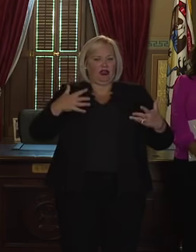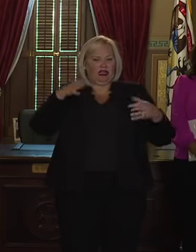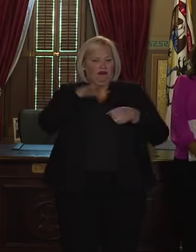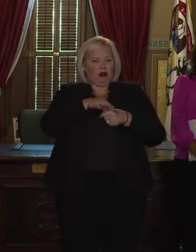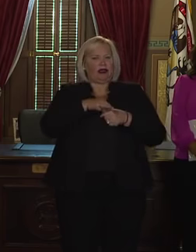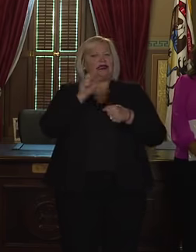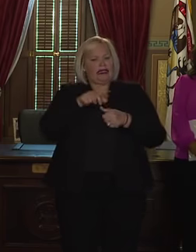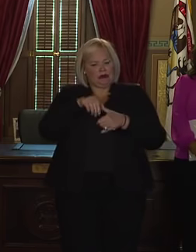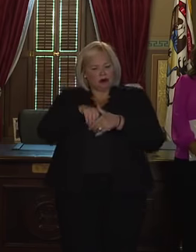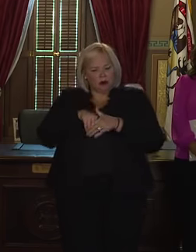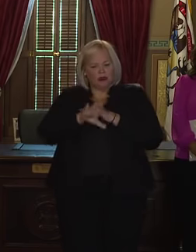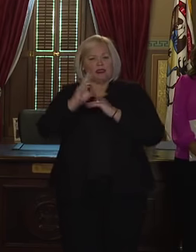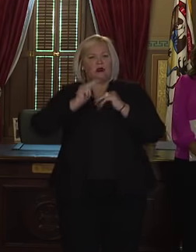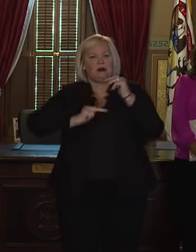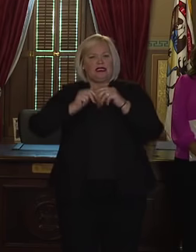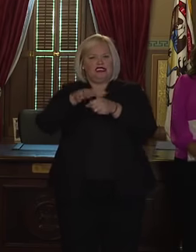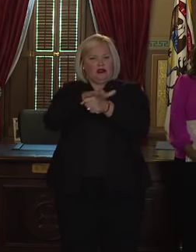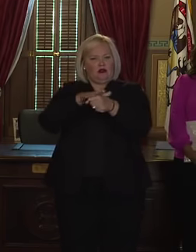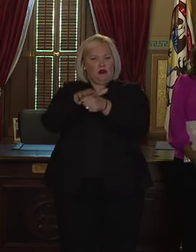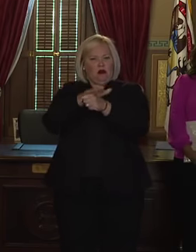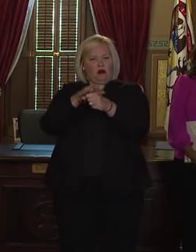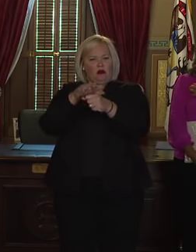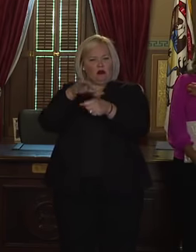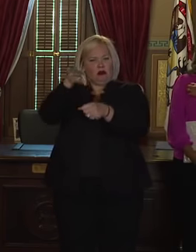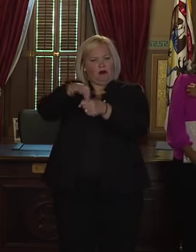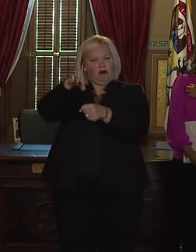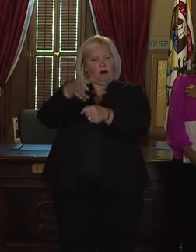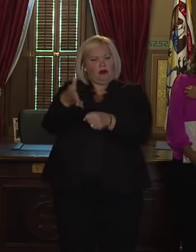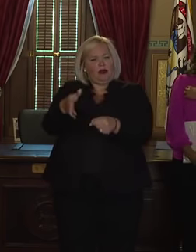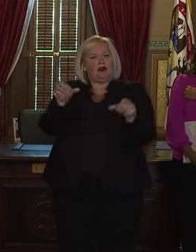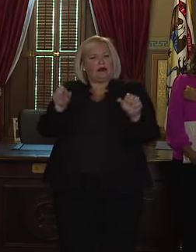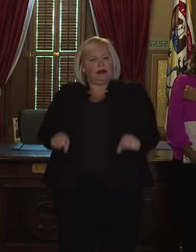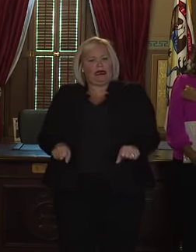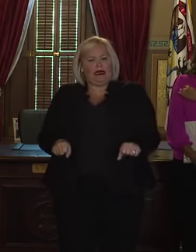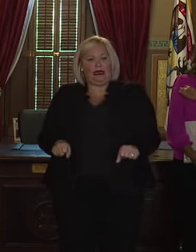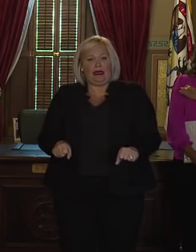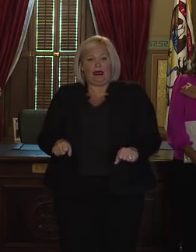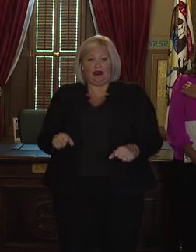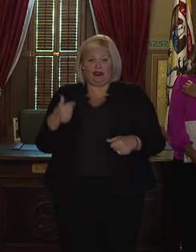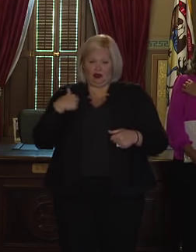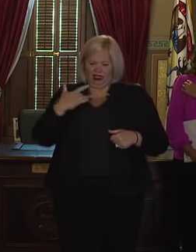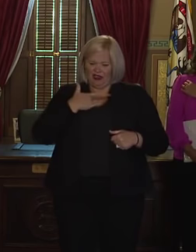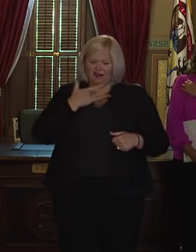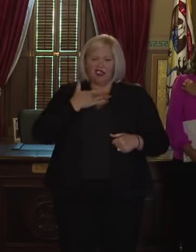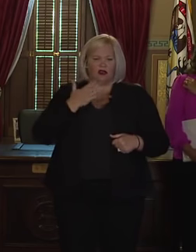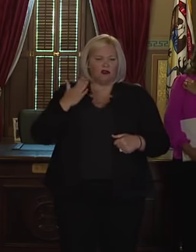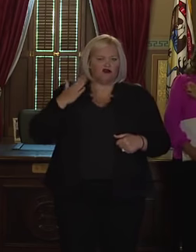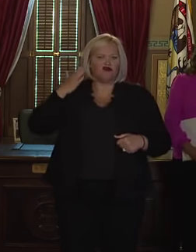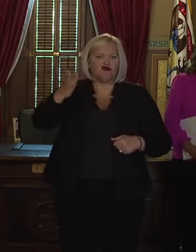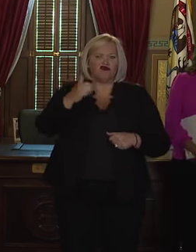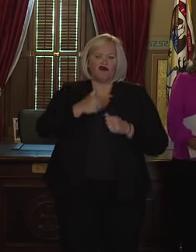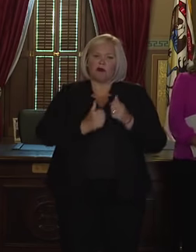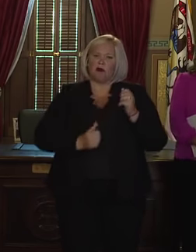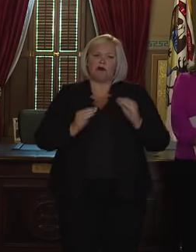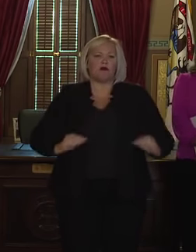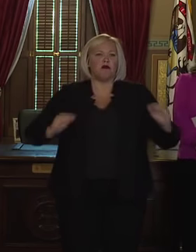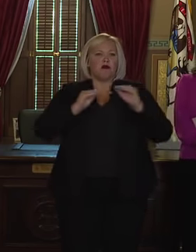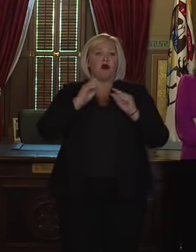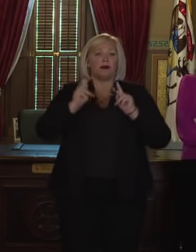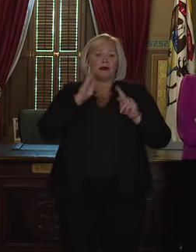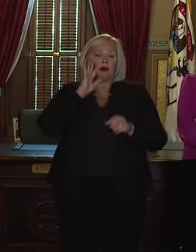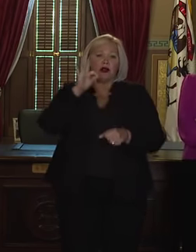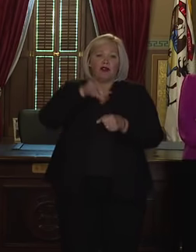to vote in person at their local precinct. We are on track for record-breaking turnout in our state this fall,